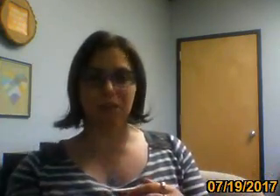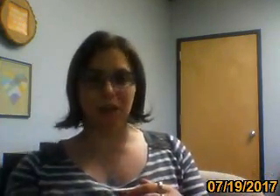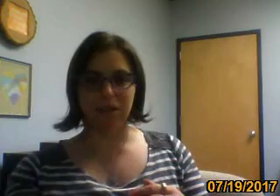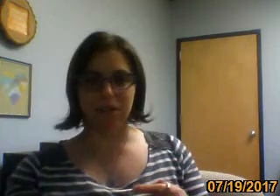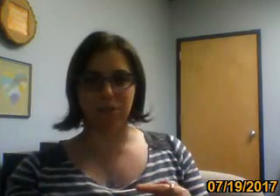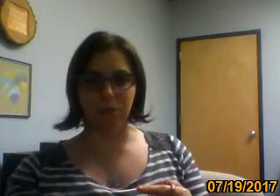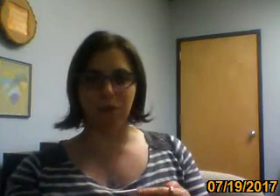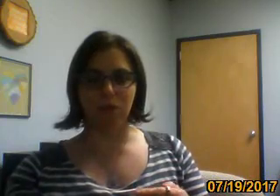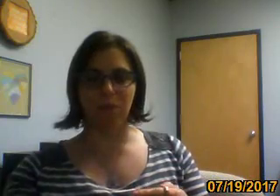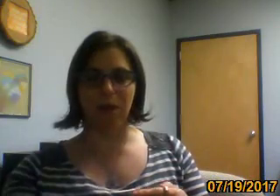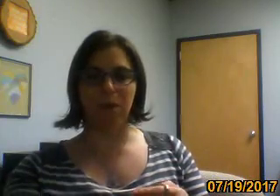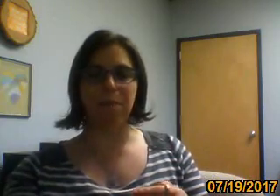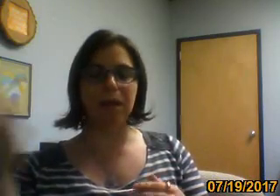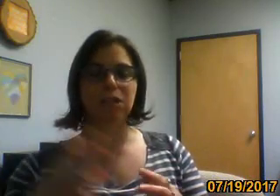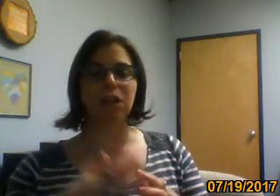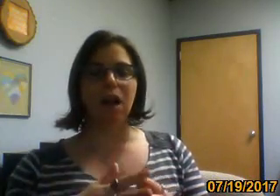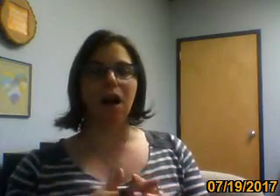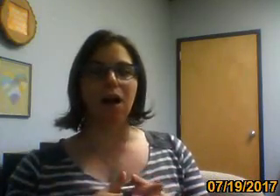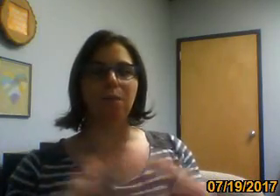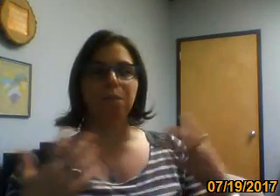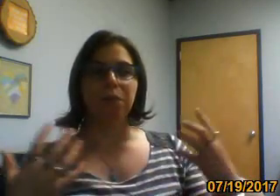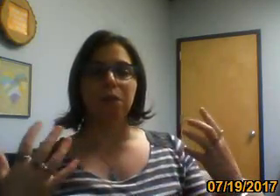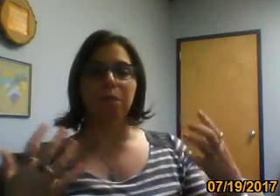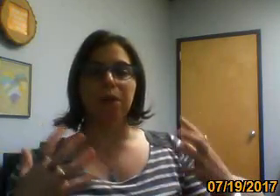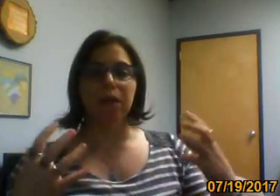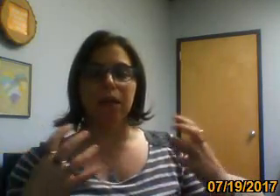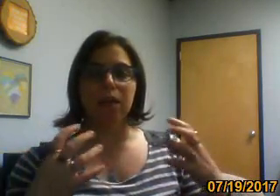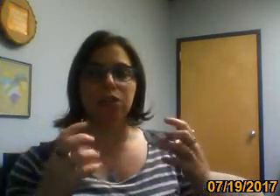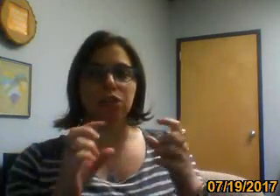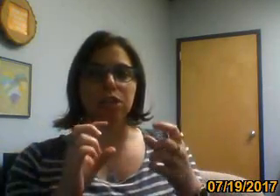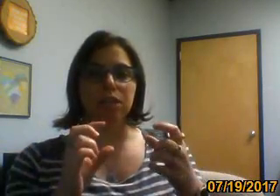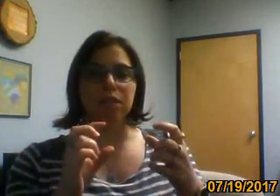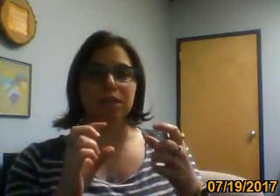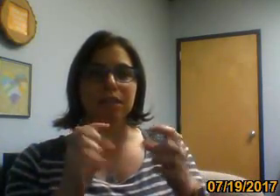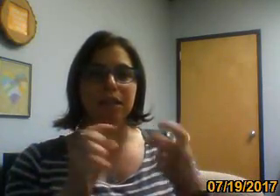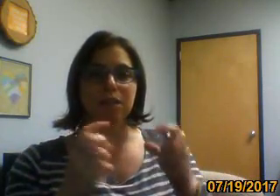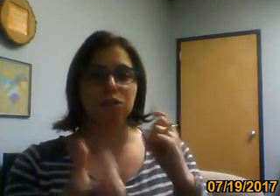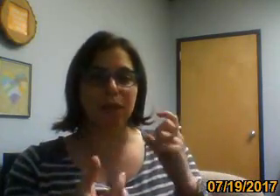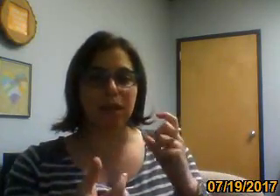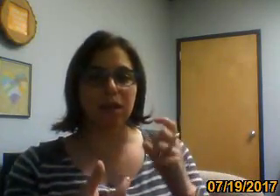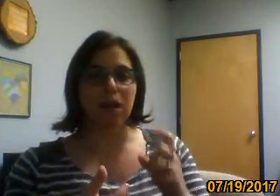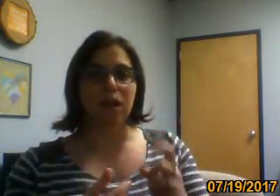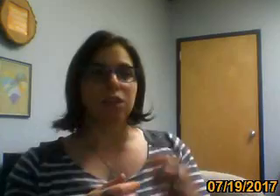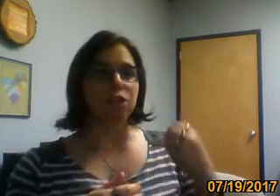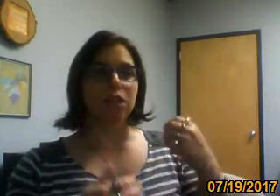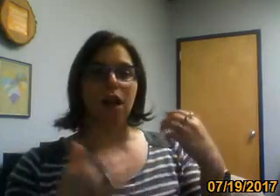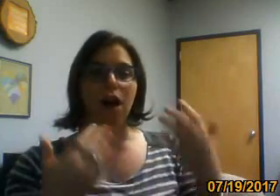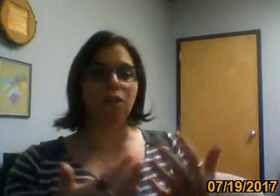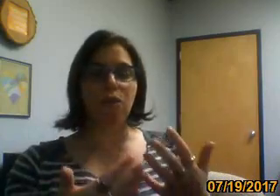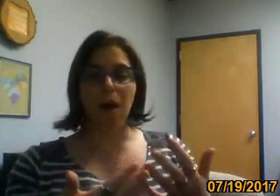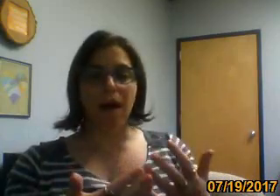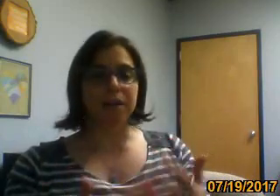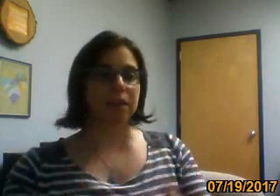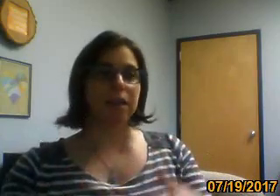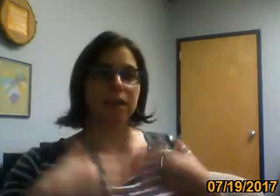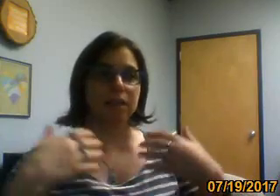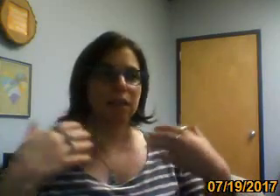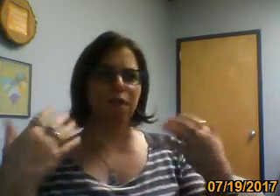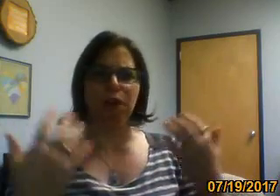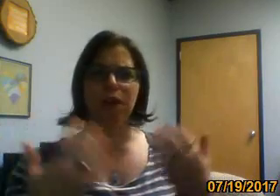she did write a testimonial for my webpage. Um, but like she just needed a tweak. She otherwise is a